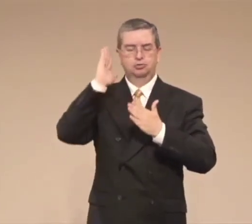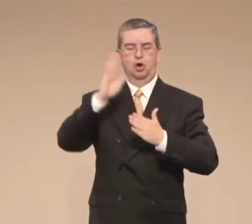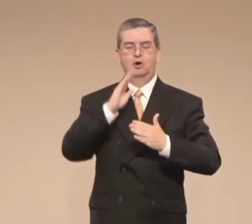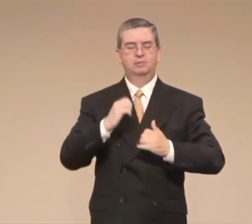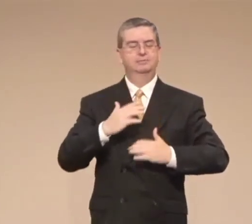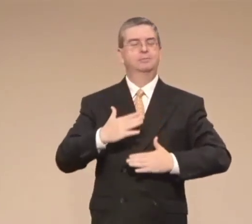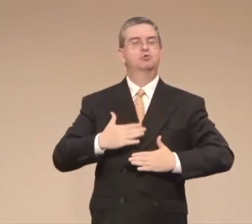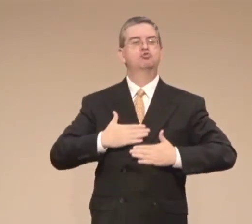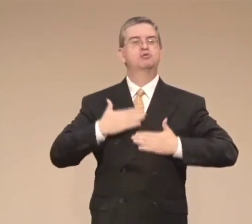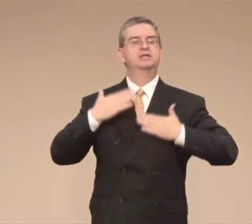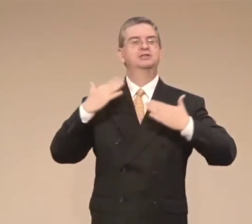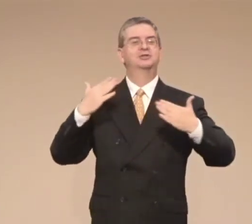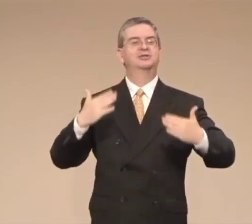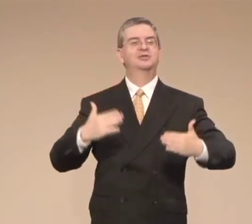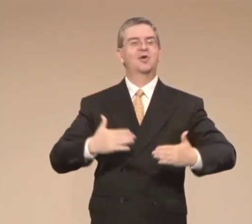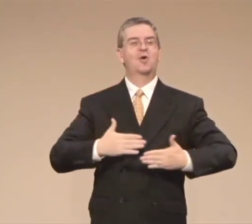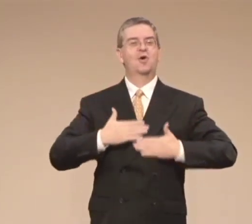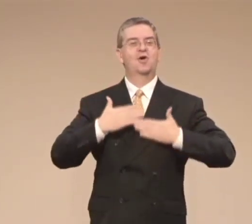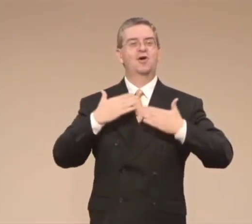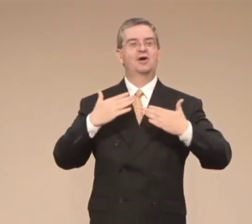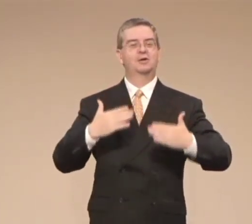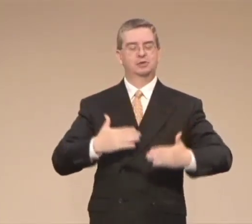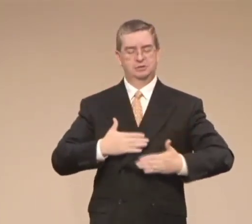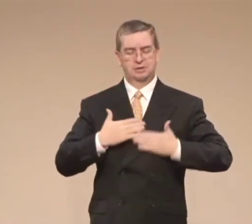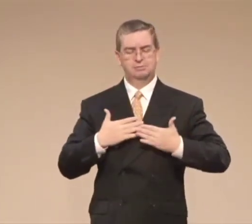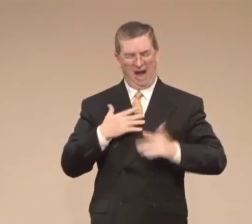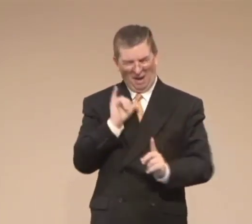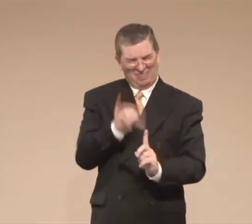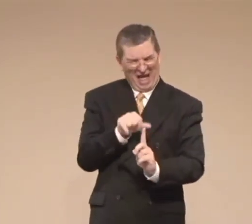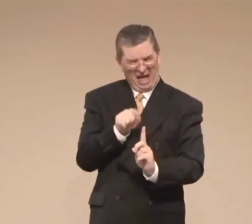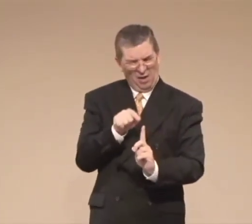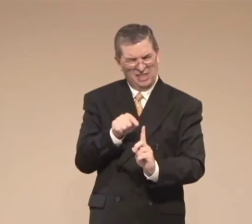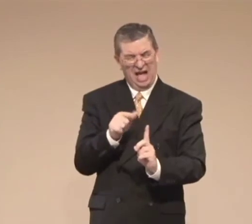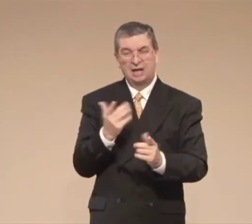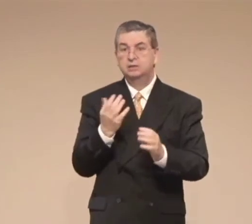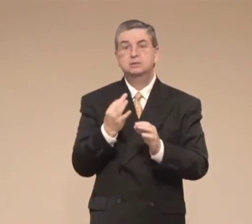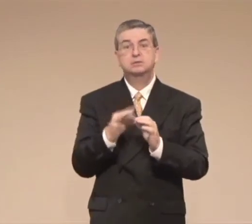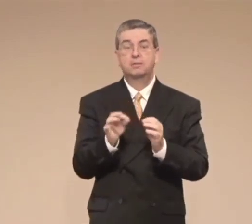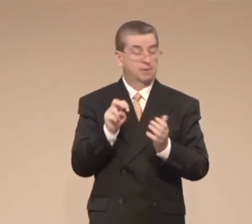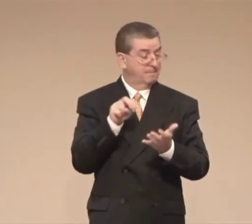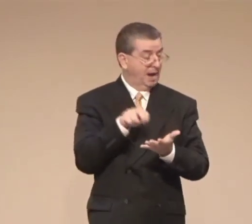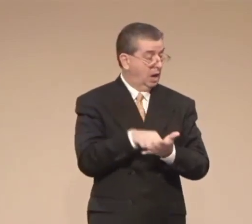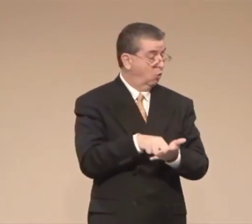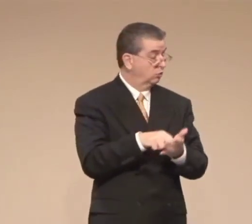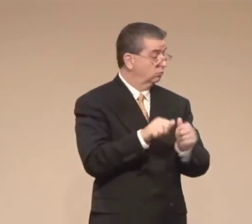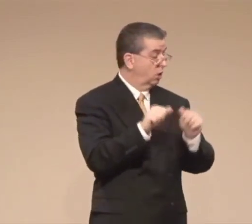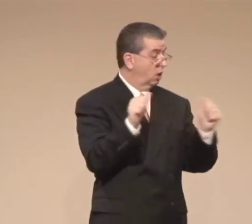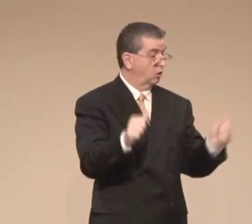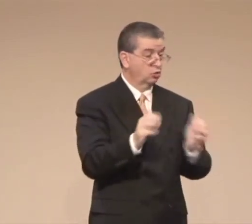now in the scripture it talks about a father of a righteous man that he will rejoice